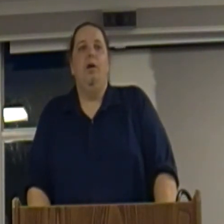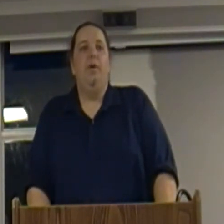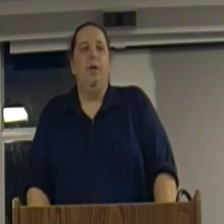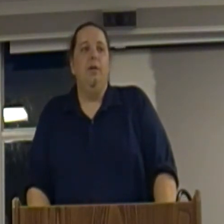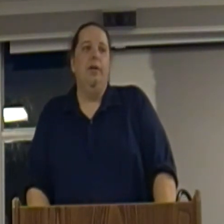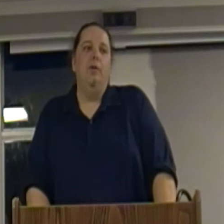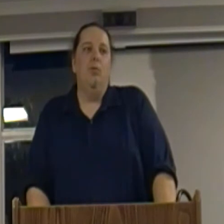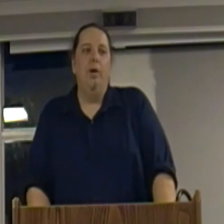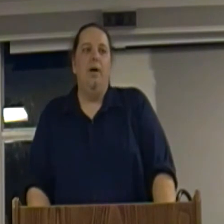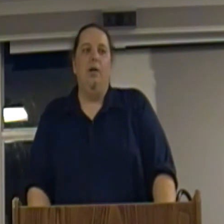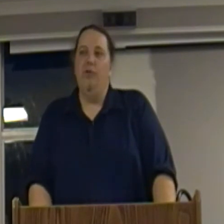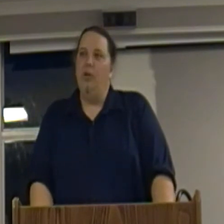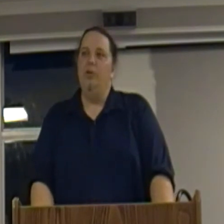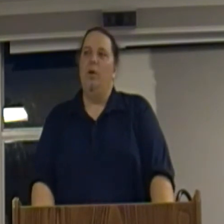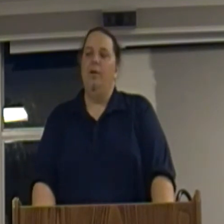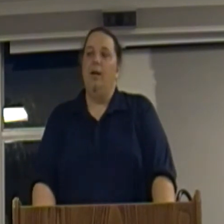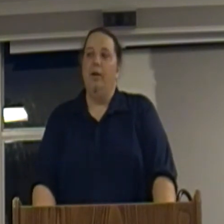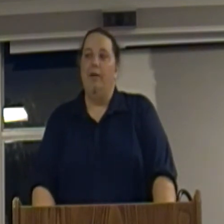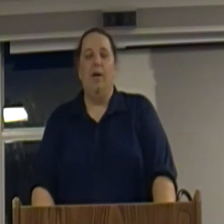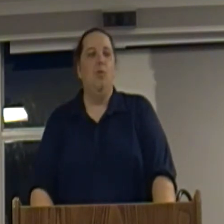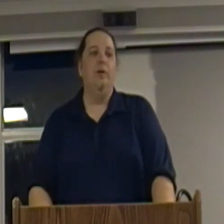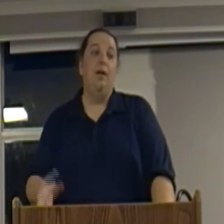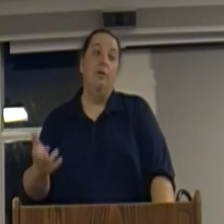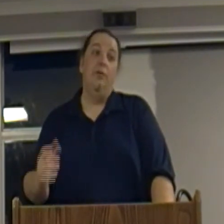money. know, one dollar is equal to one dollar and I've got more dollars.